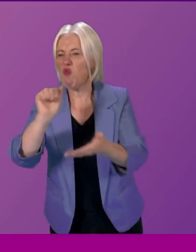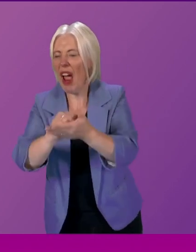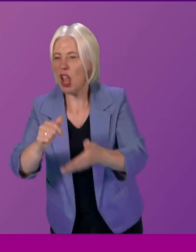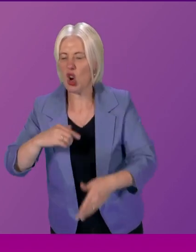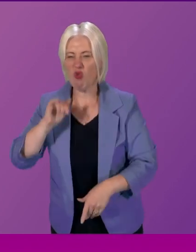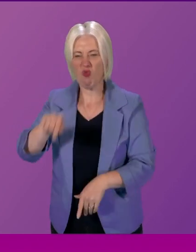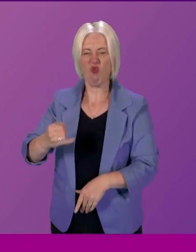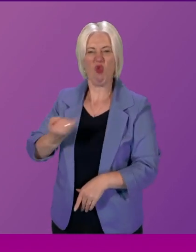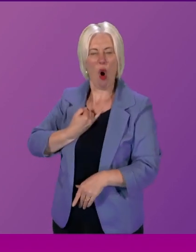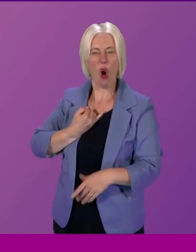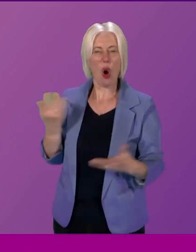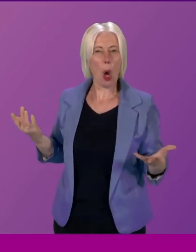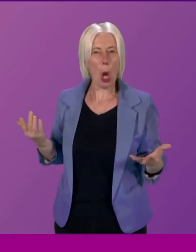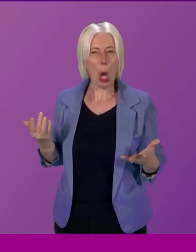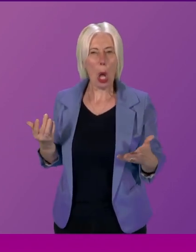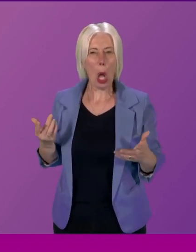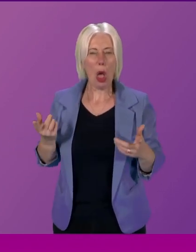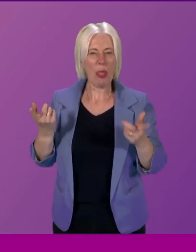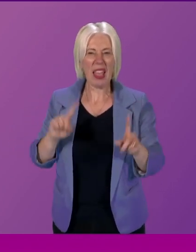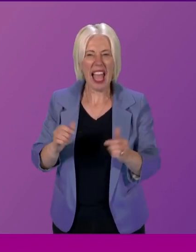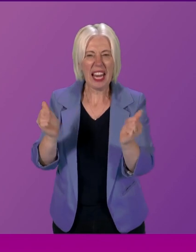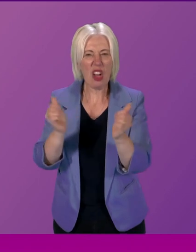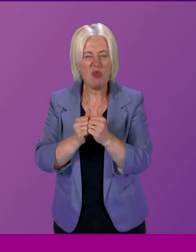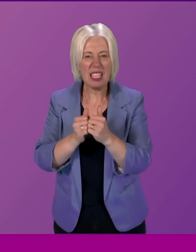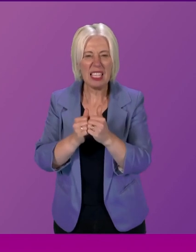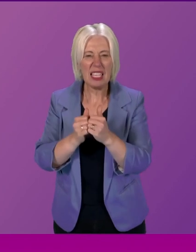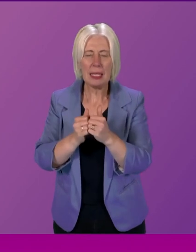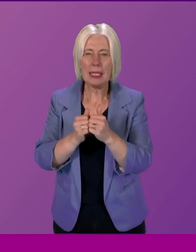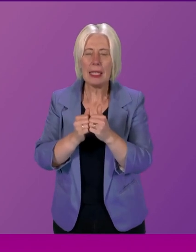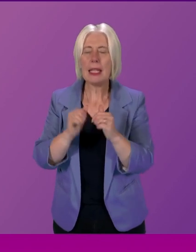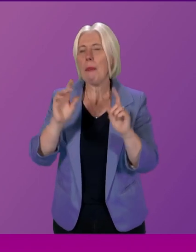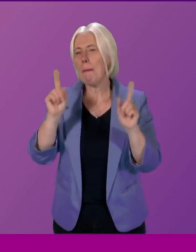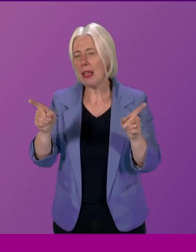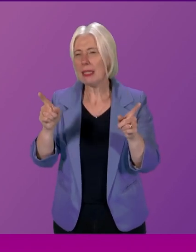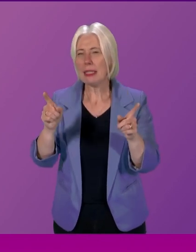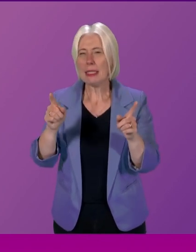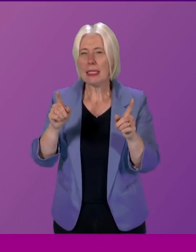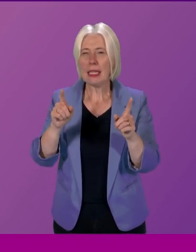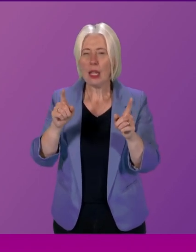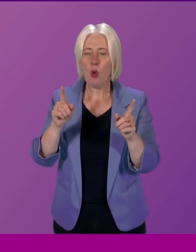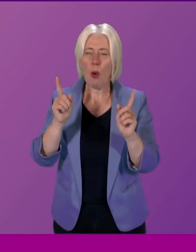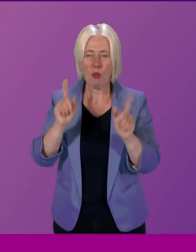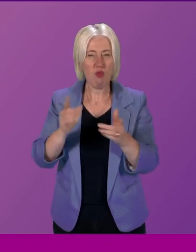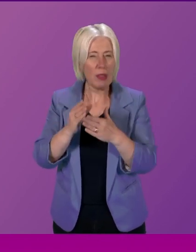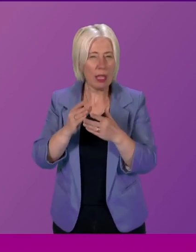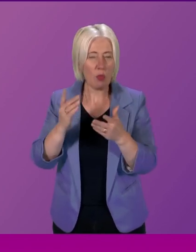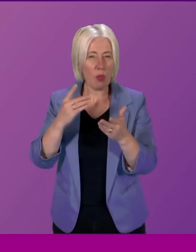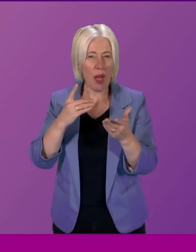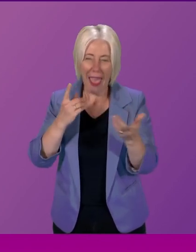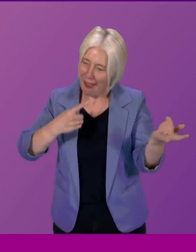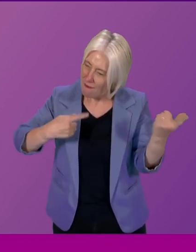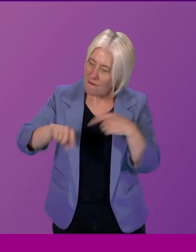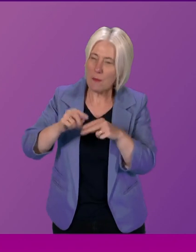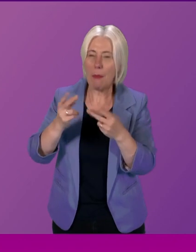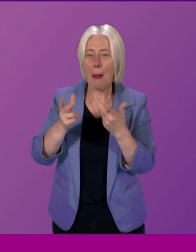ground there is no concession yes just just in a moment I'll just finish this point there are no concessions to be made when actually if we had